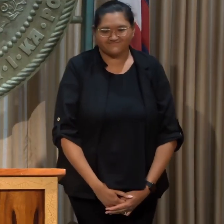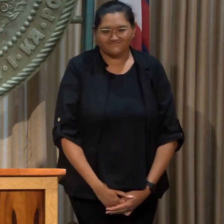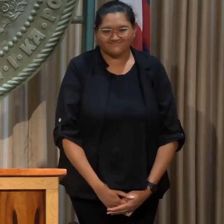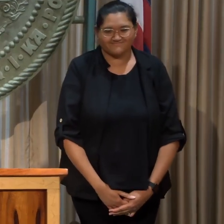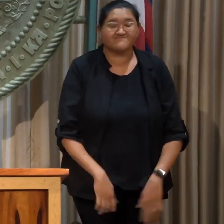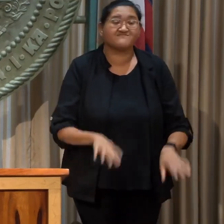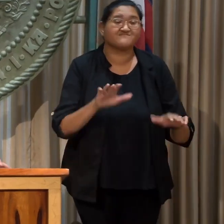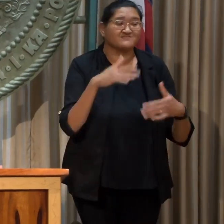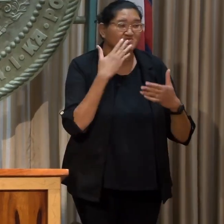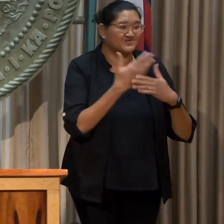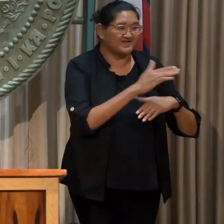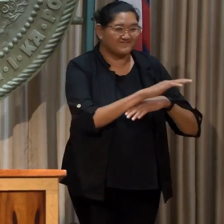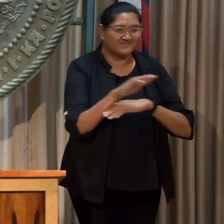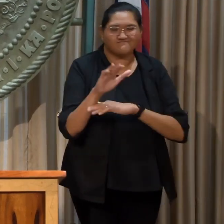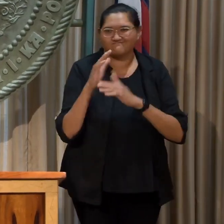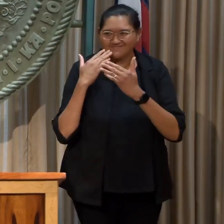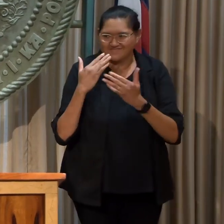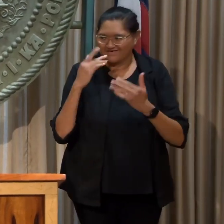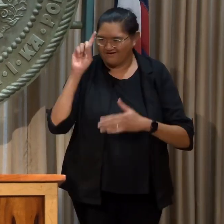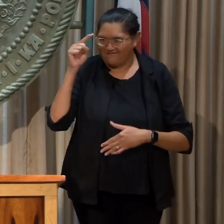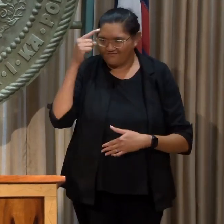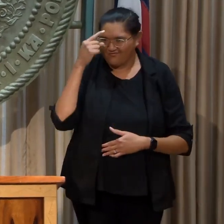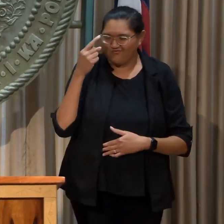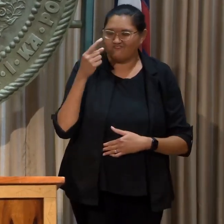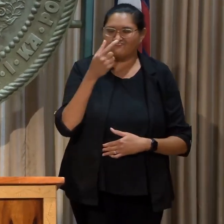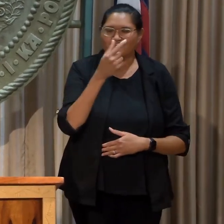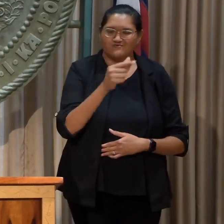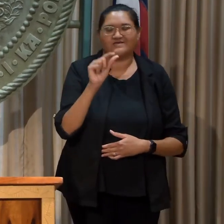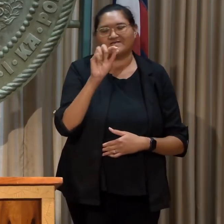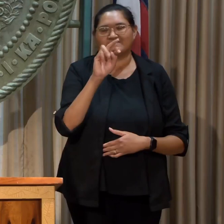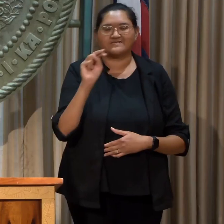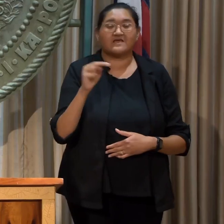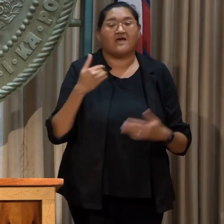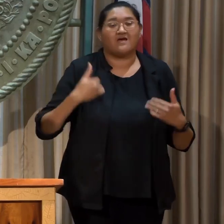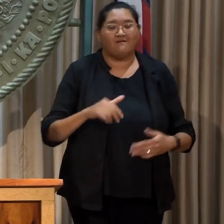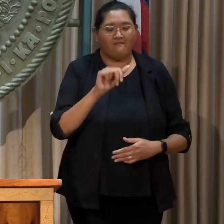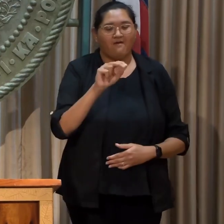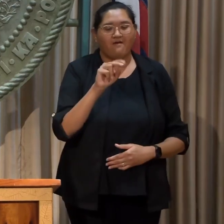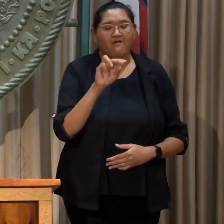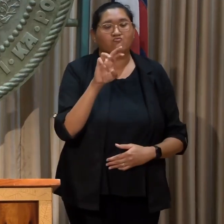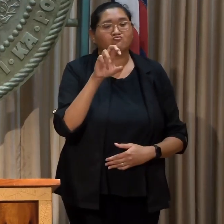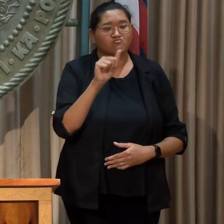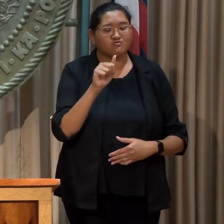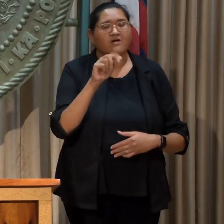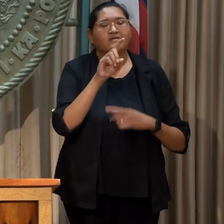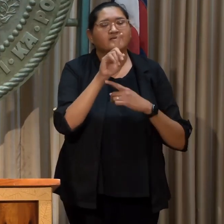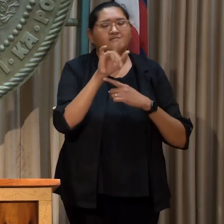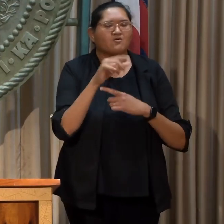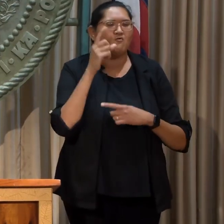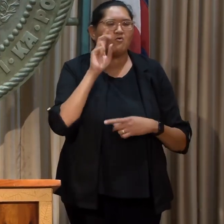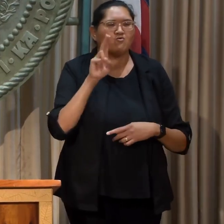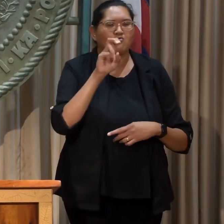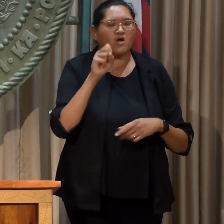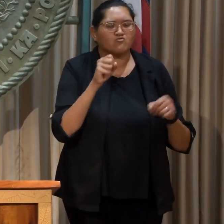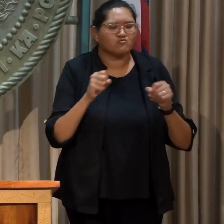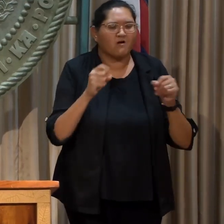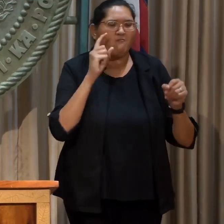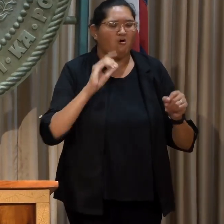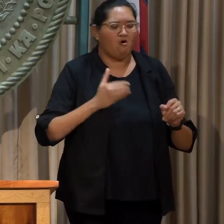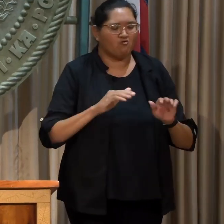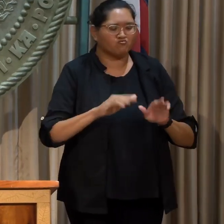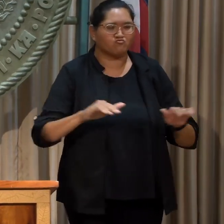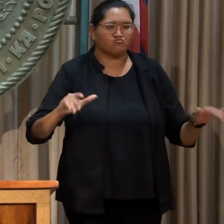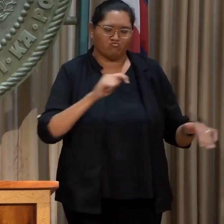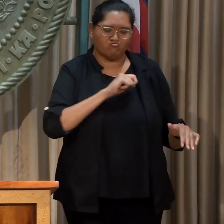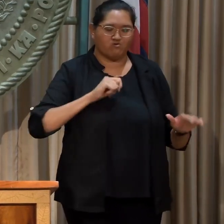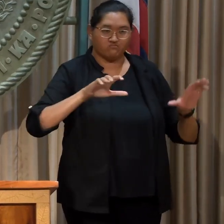Good afternoon, and thank you, Governor Green. I'm Andrea Rogers, Deputy Director of U.S. Strategy for Our Children's Trust,